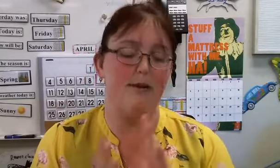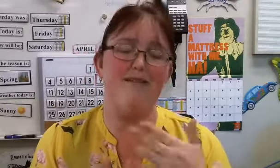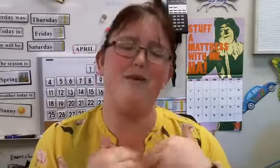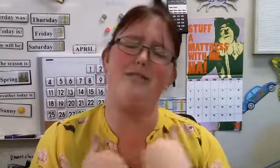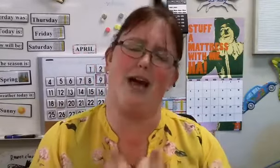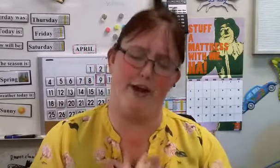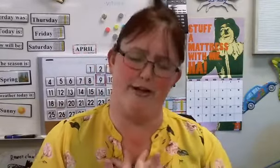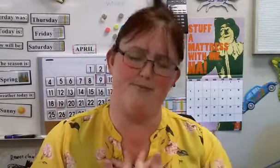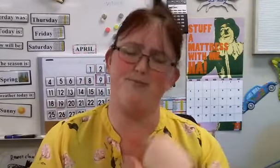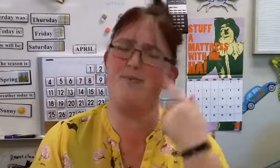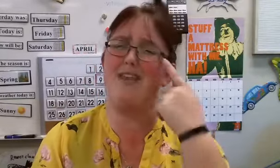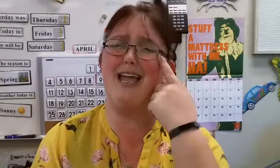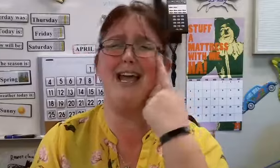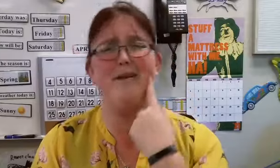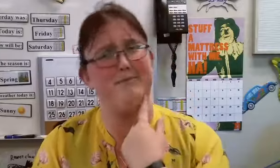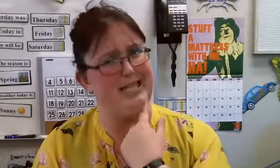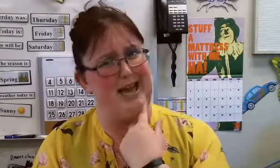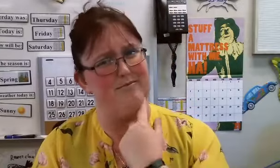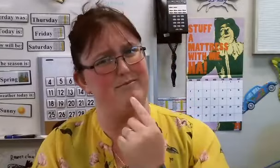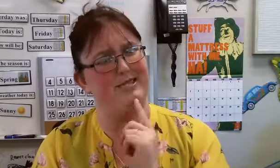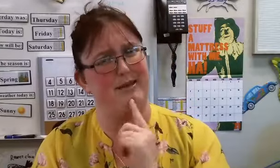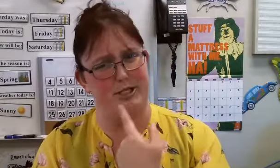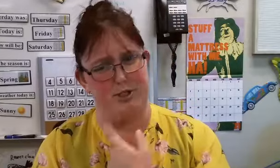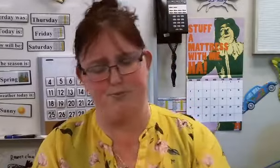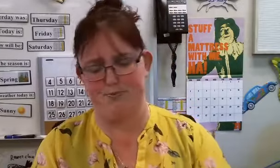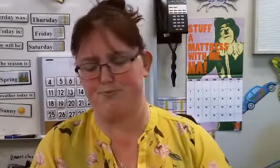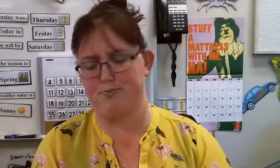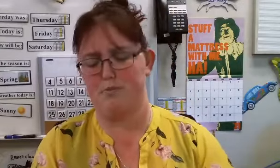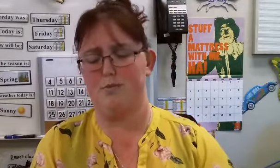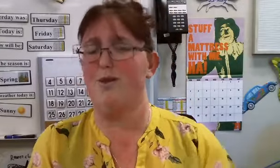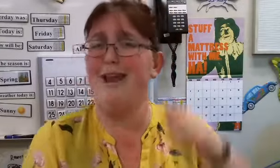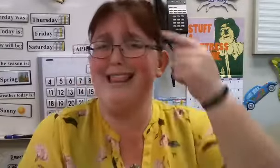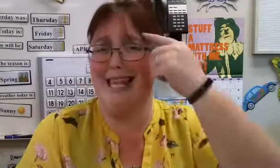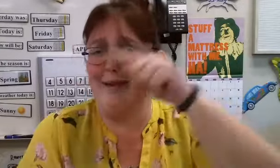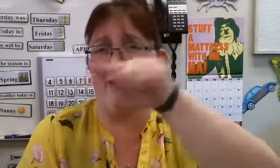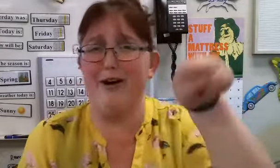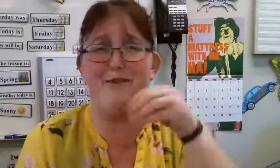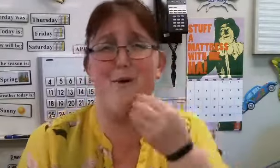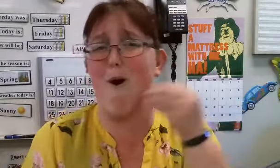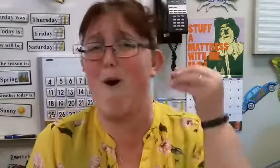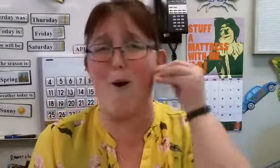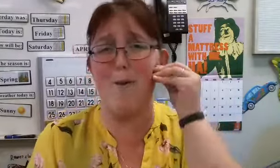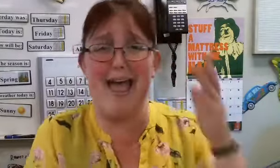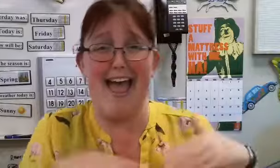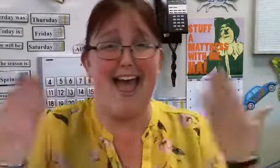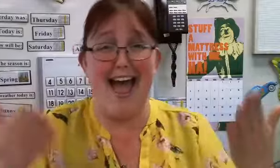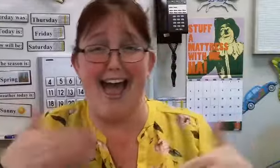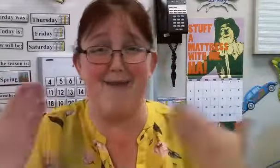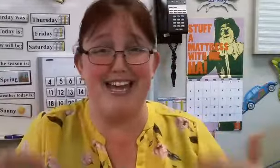Even though I'm tired and I'm sad because I miss you. When I think about all of you home, happy,